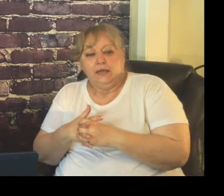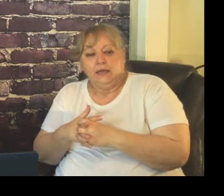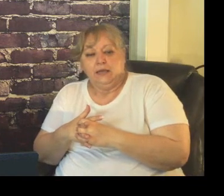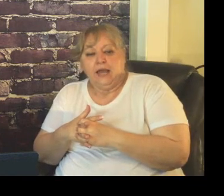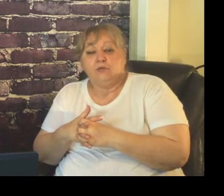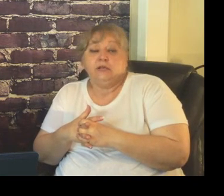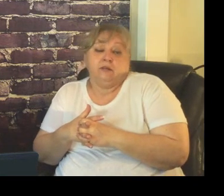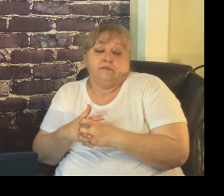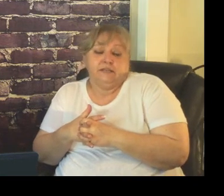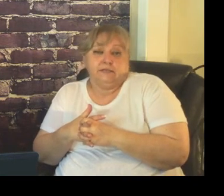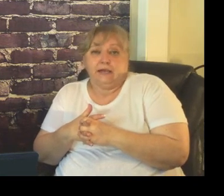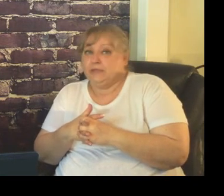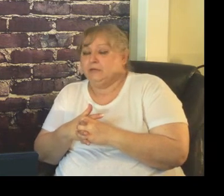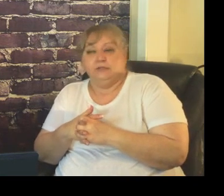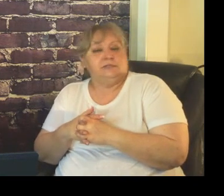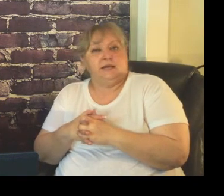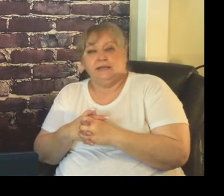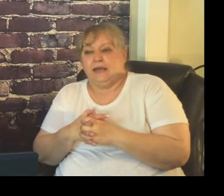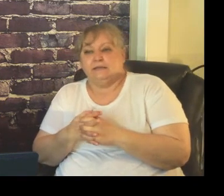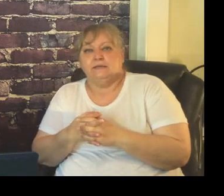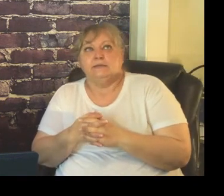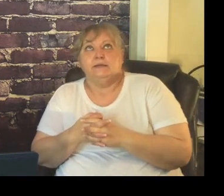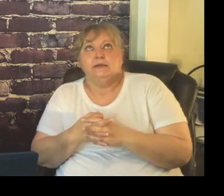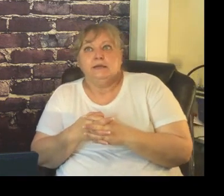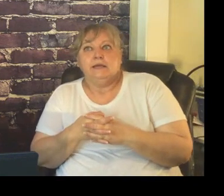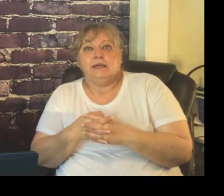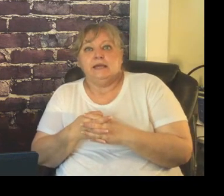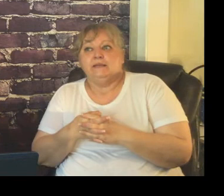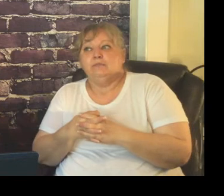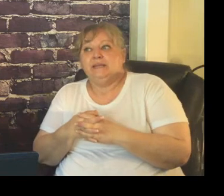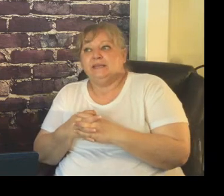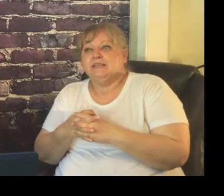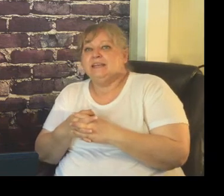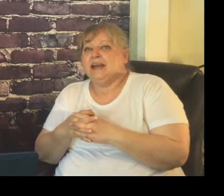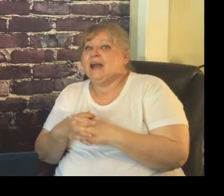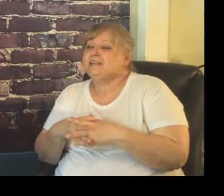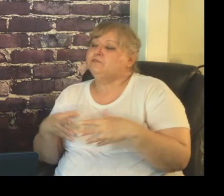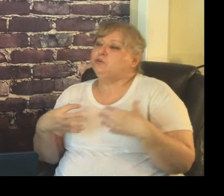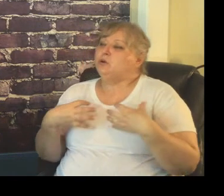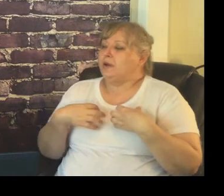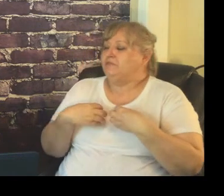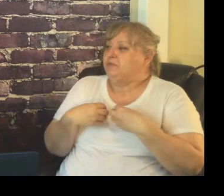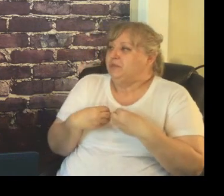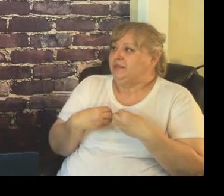I really loved it I'm not going to deny that because it kind of took away from me